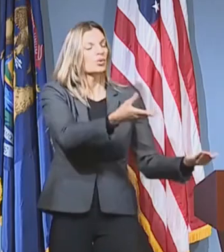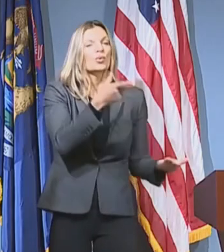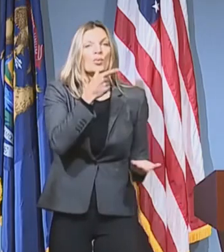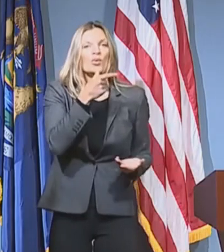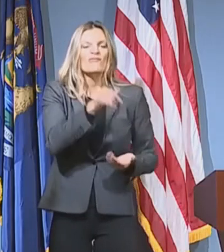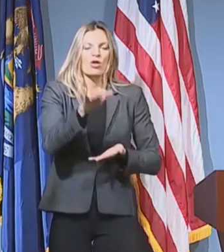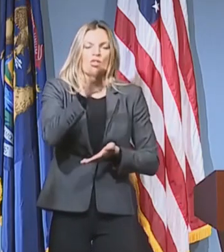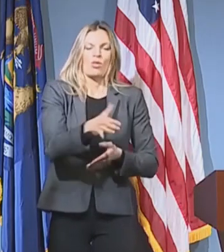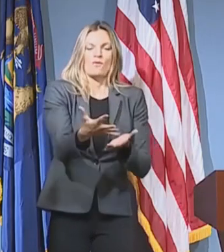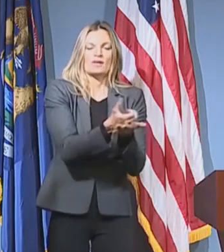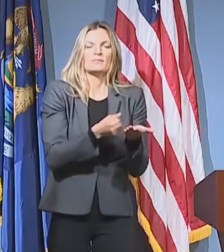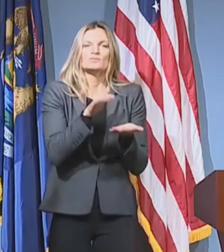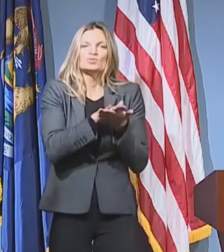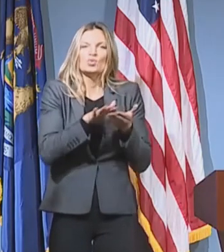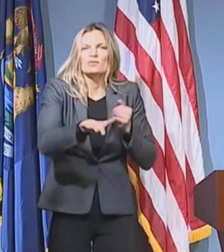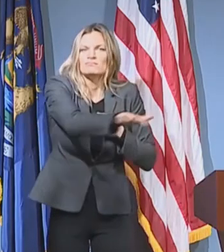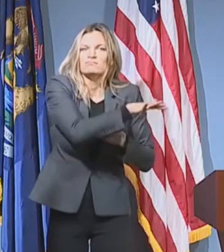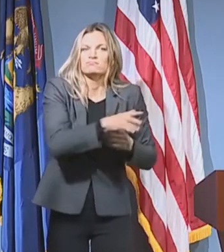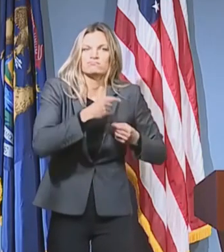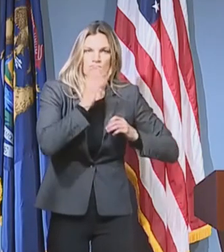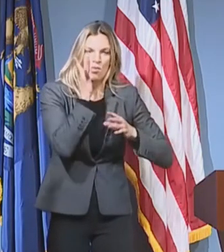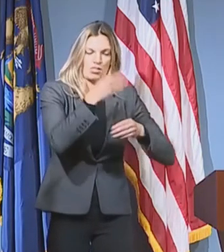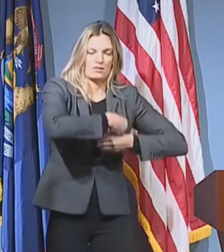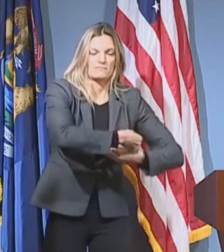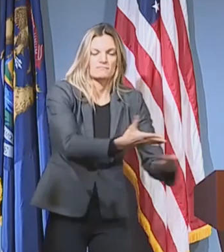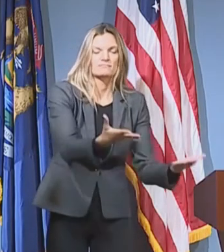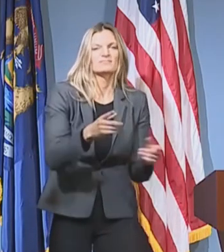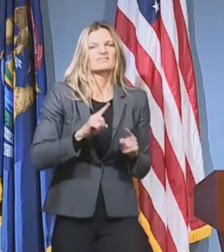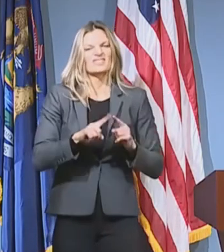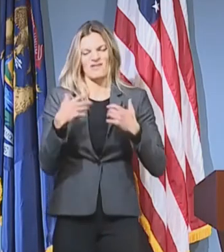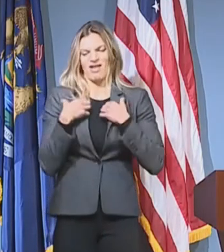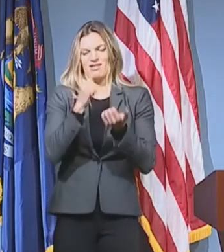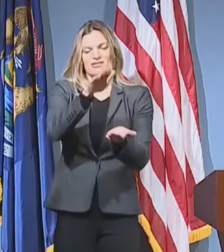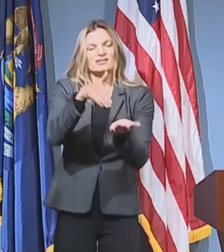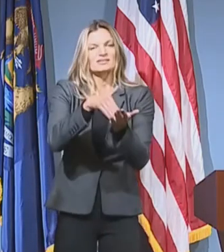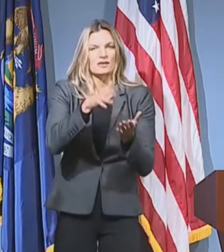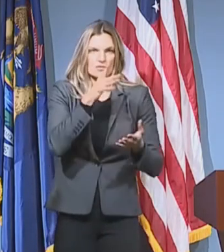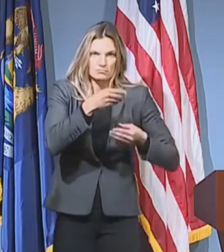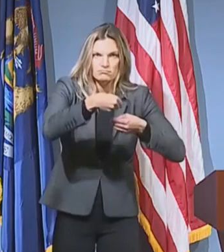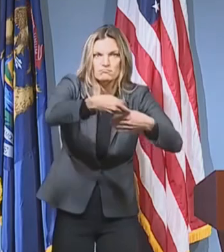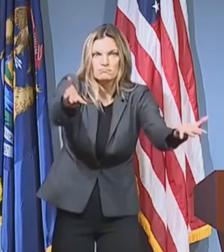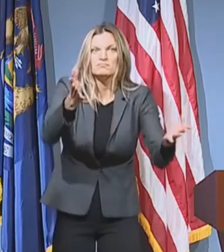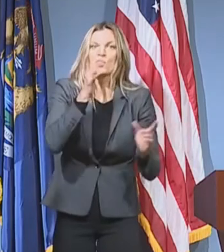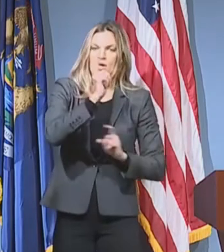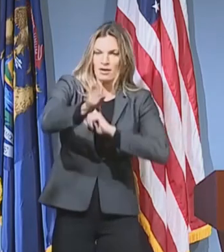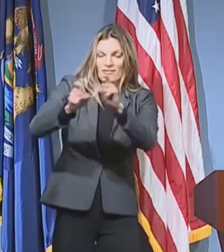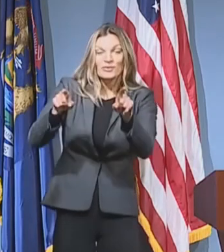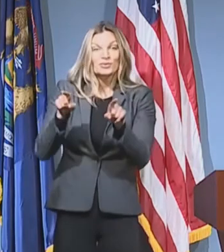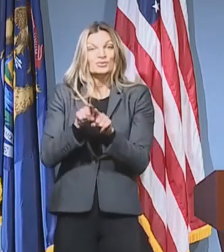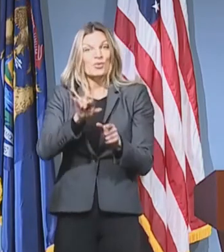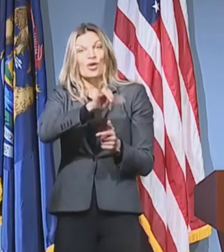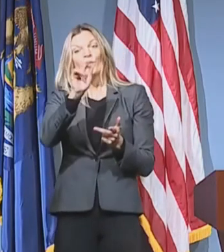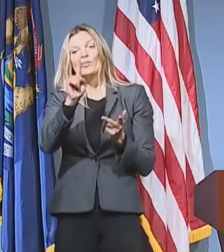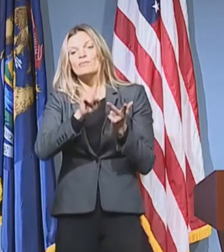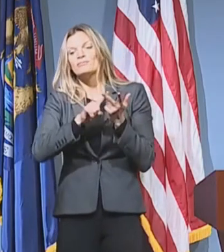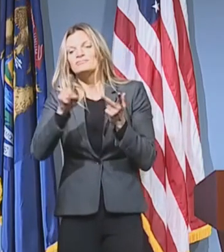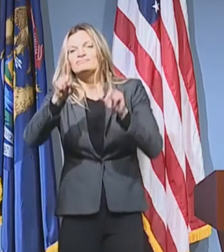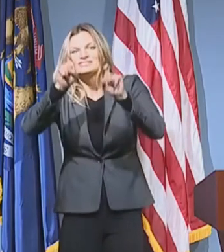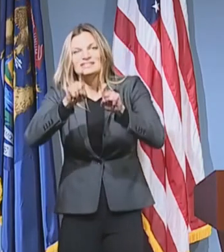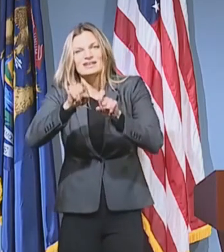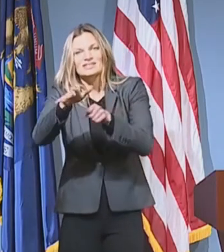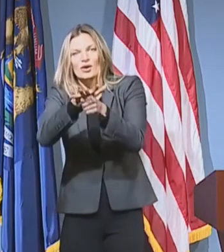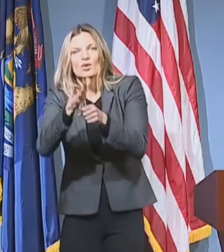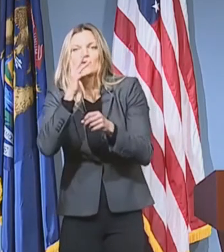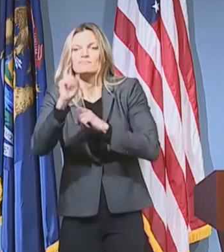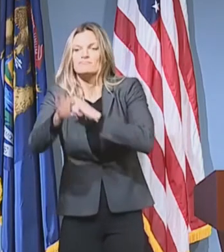federally qualified health centers, some COVID-19 testing sites, and to many organizations helping